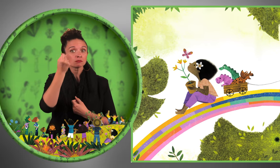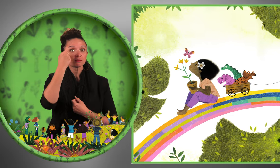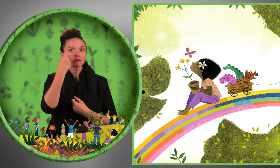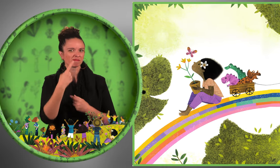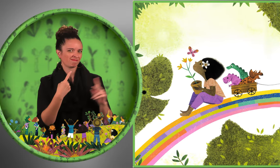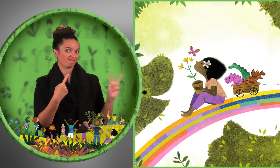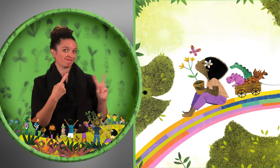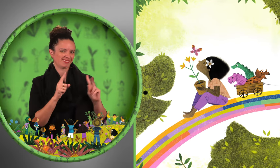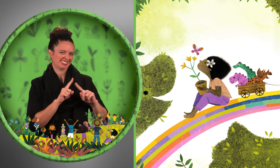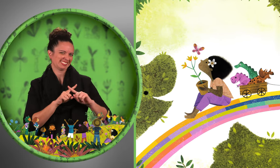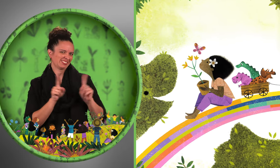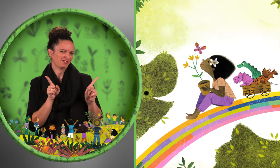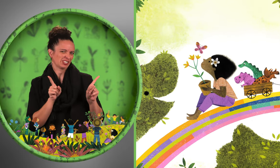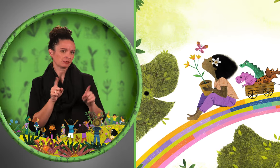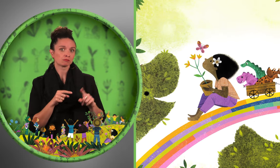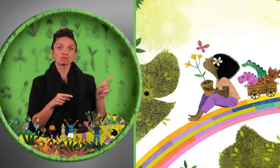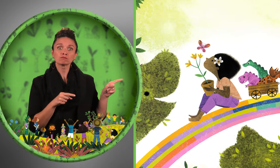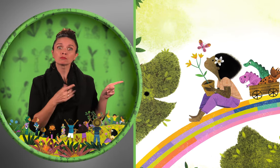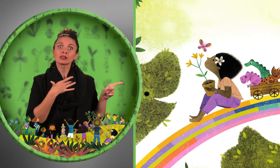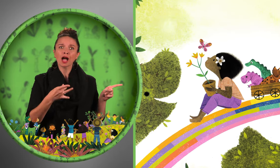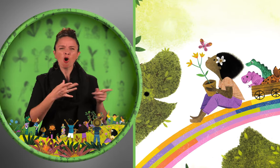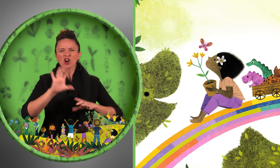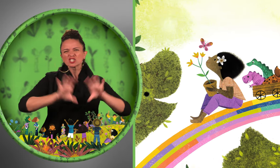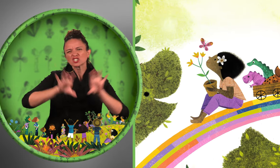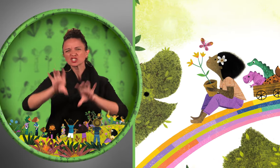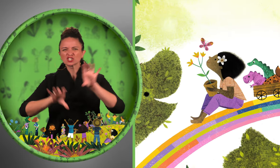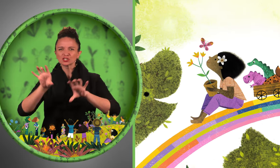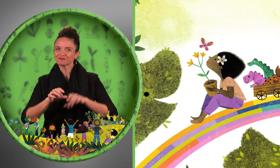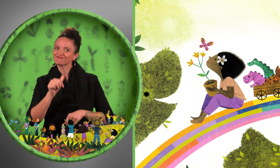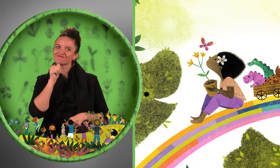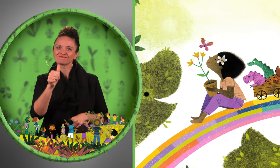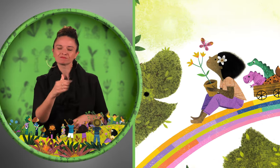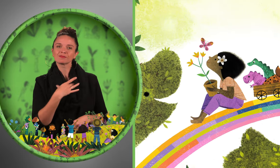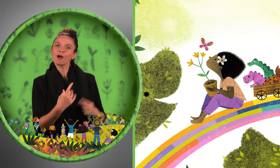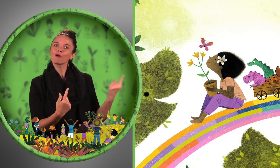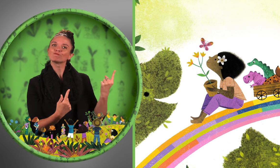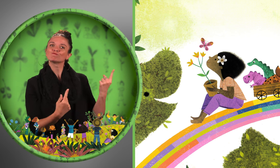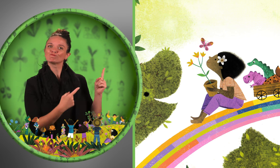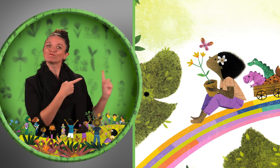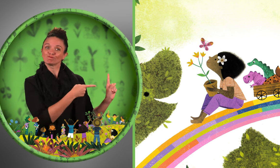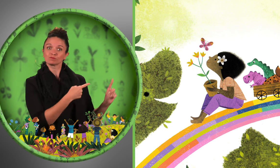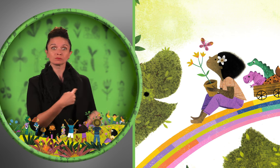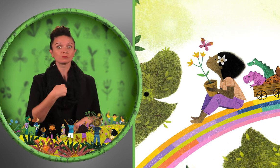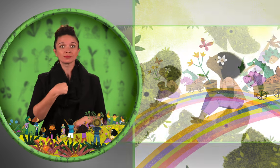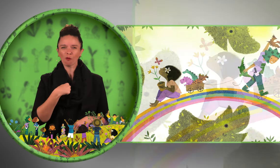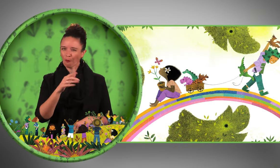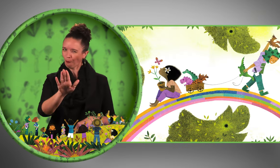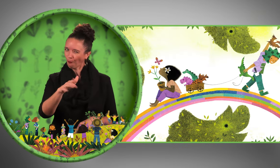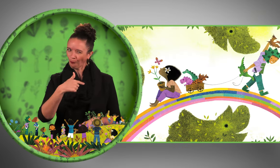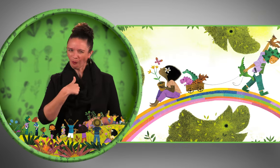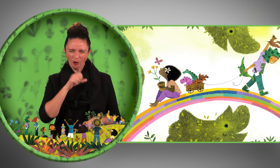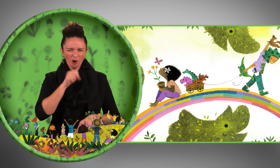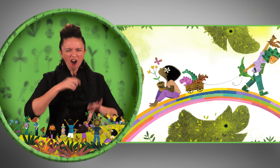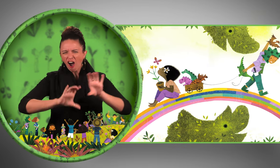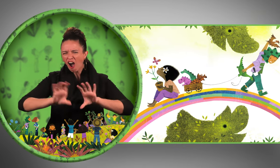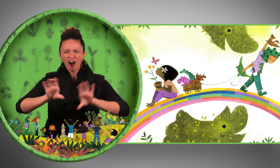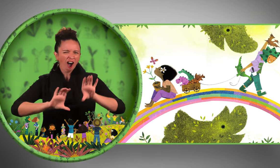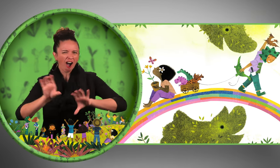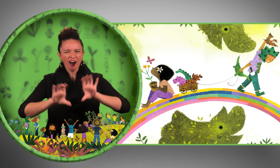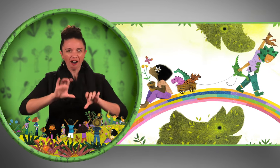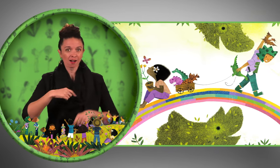She doesn't talk, but I like to talk. I especially like to talk about dinosaurs.